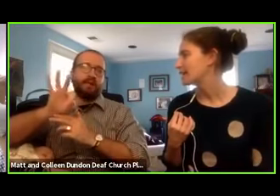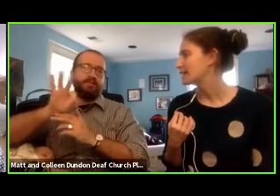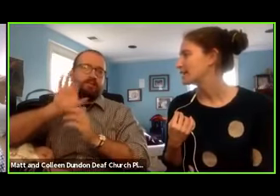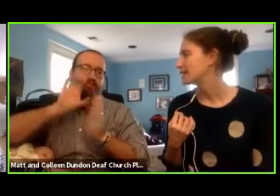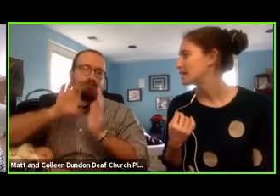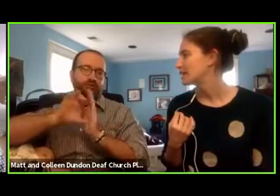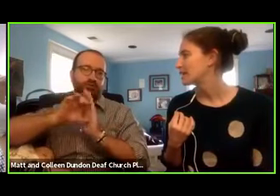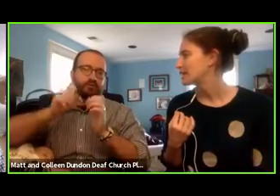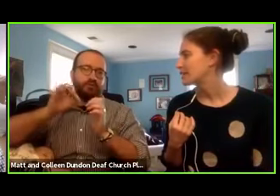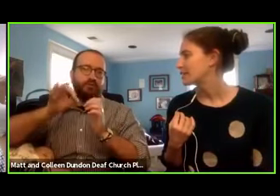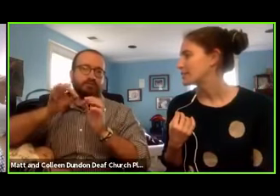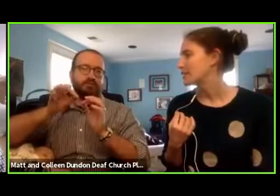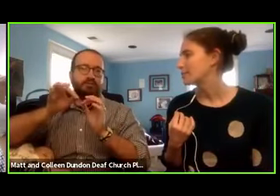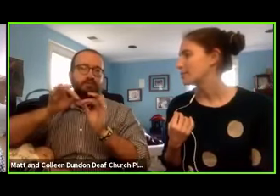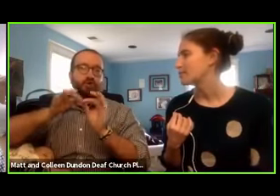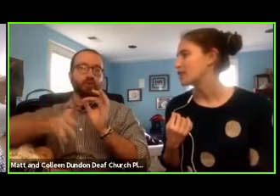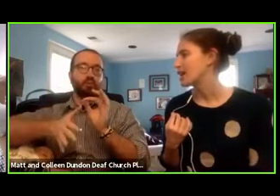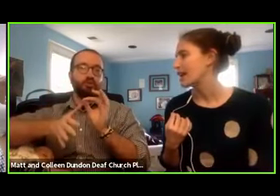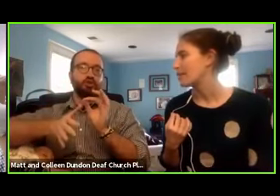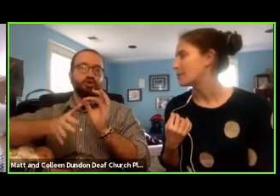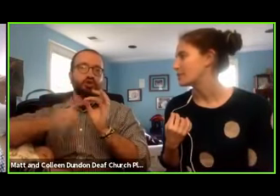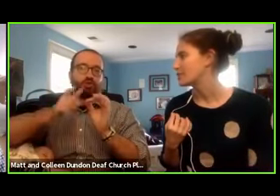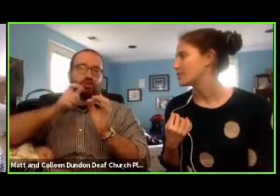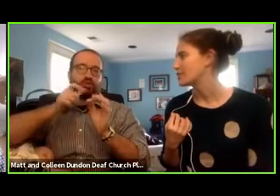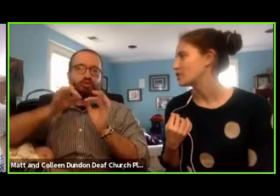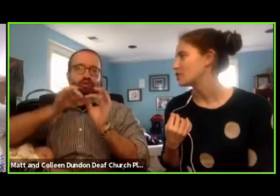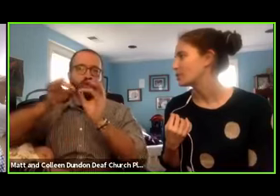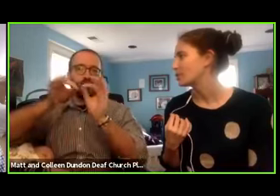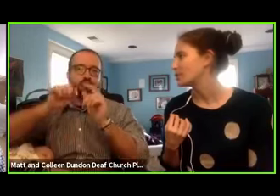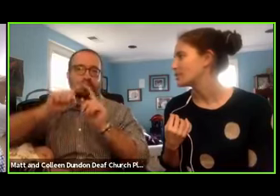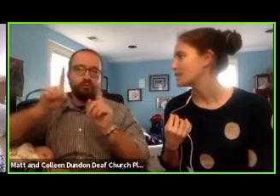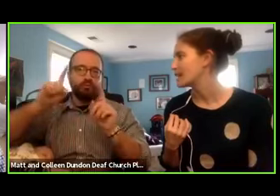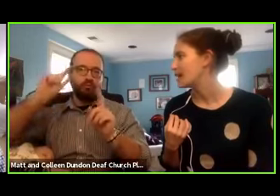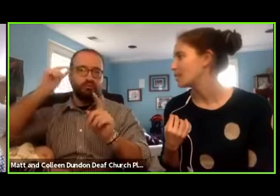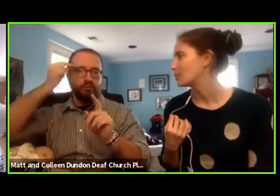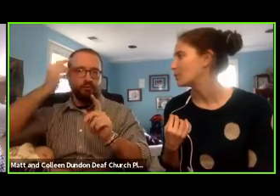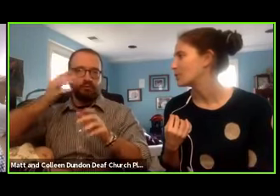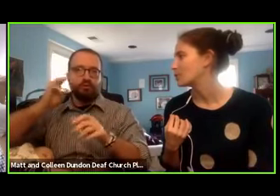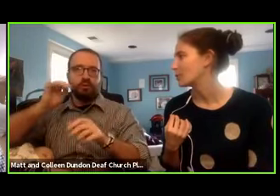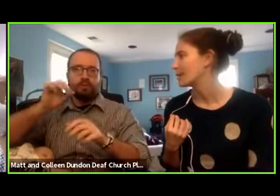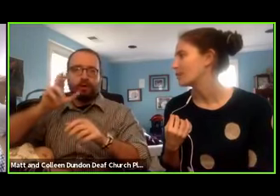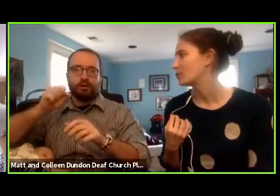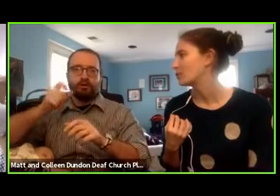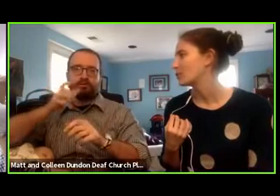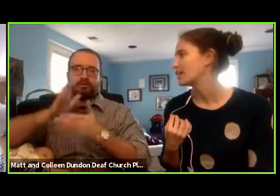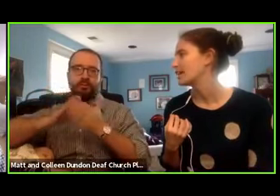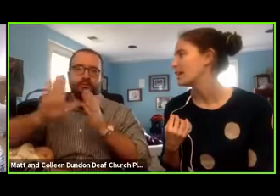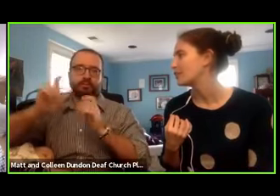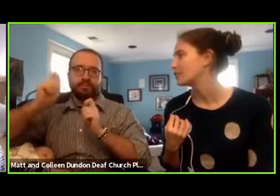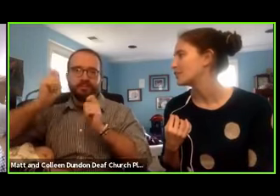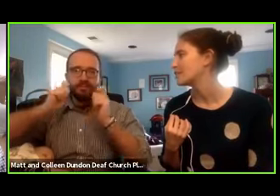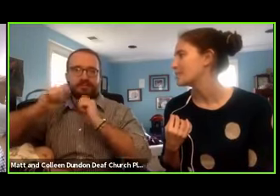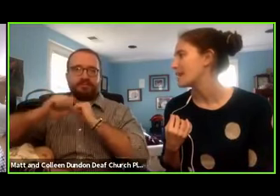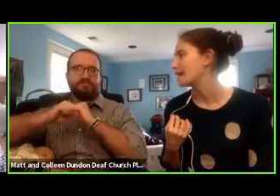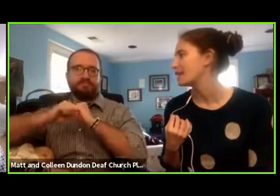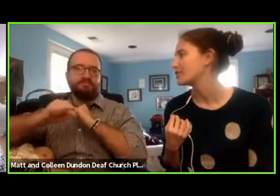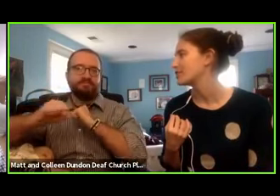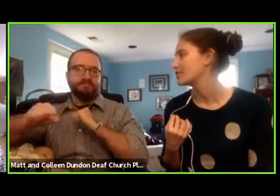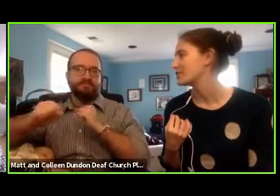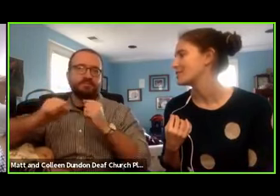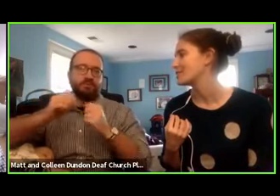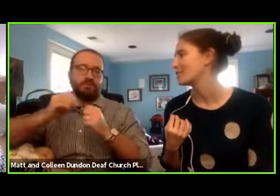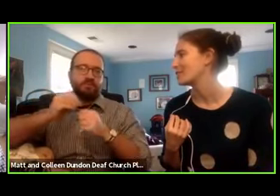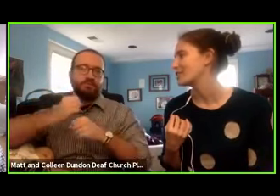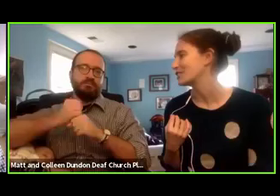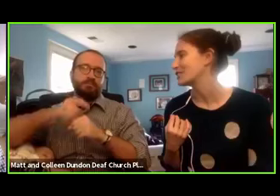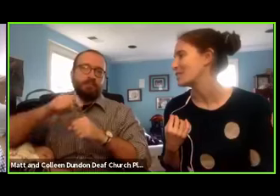and, you know, some GIF pictures of interpreters who are interpreting for the governors, the mayors,